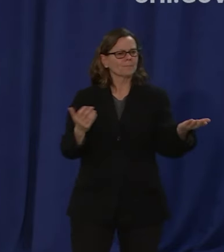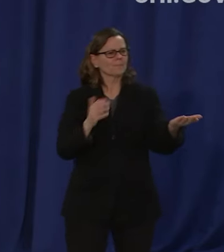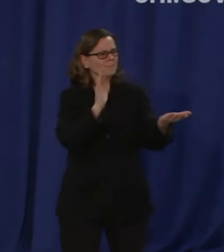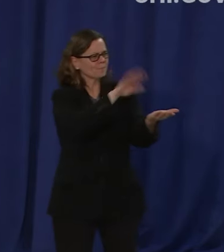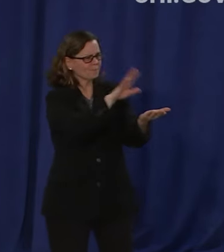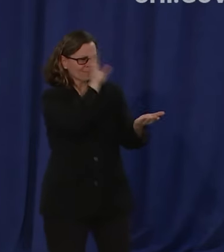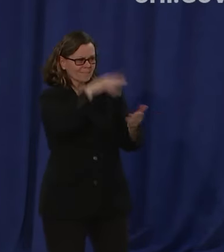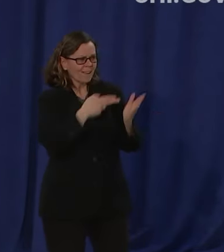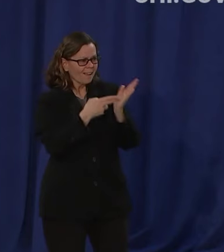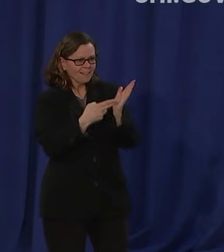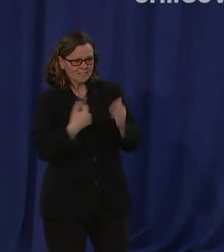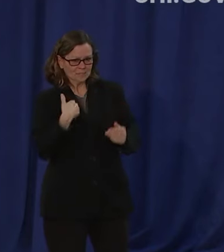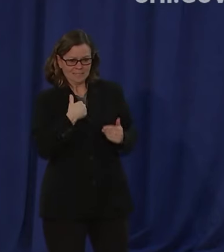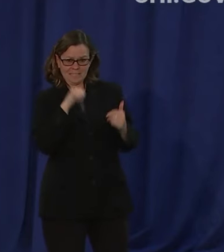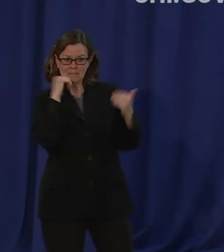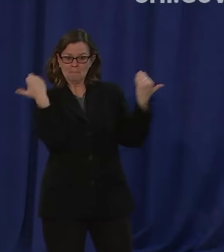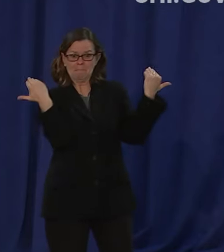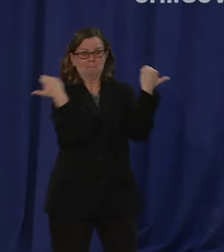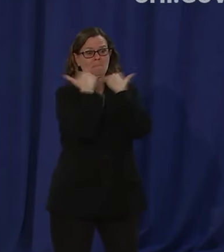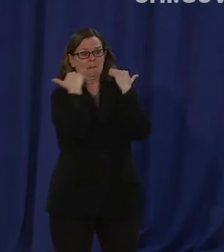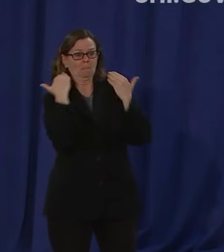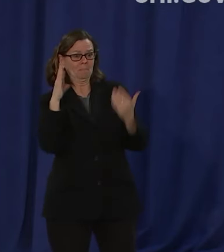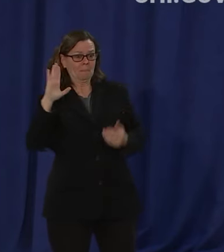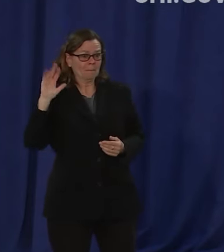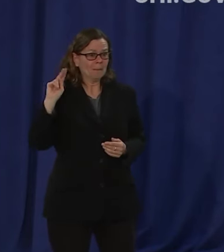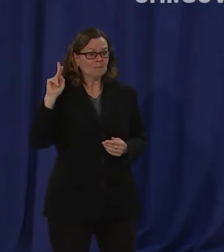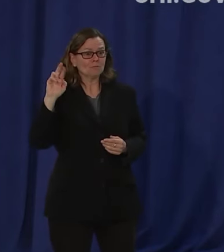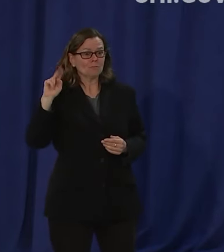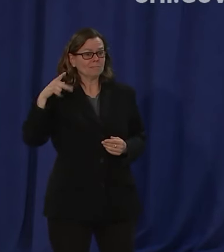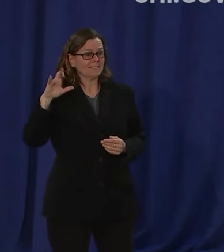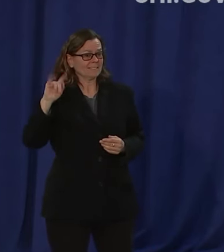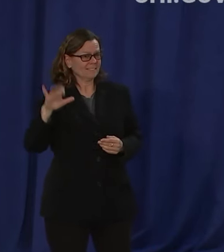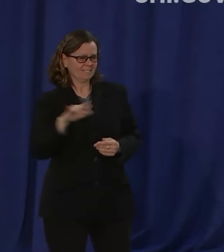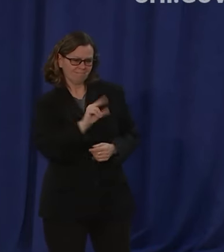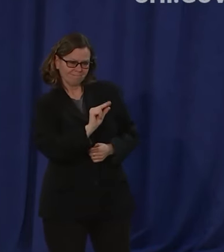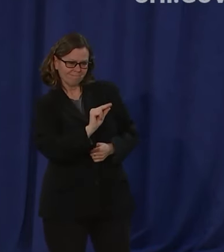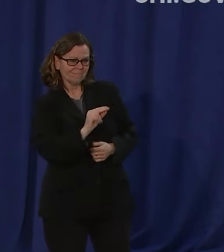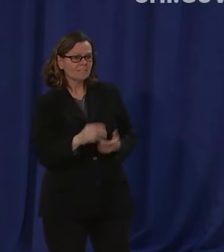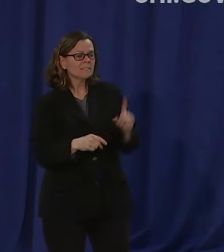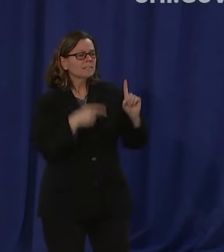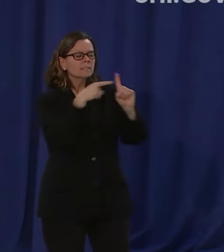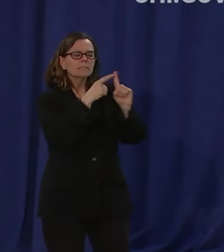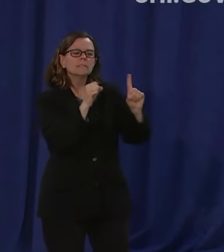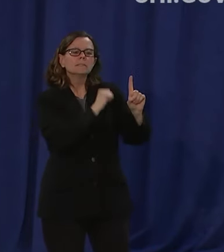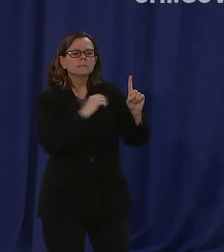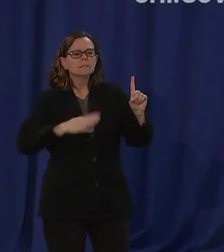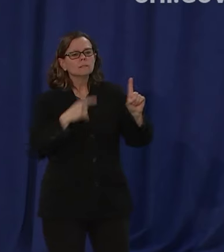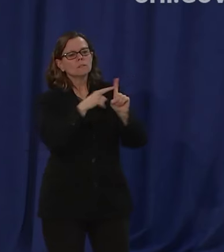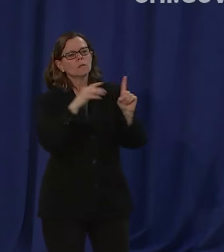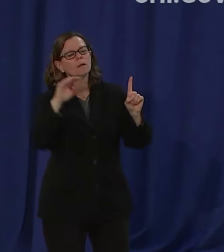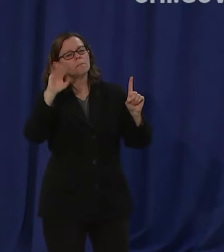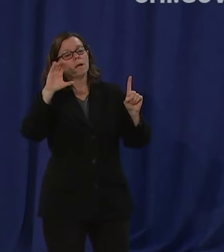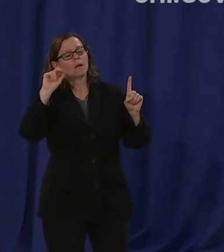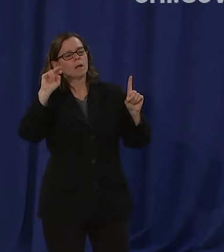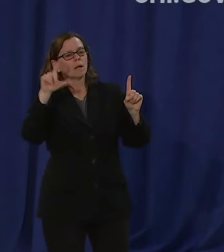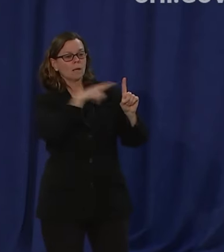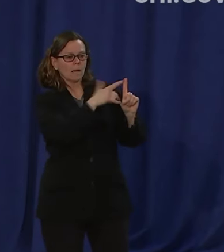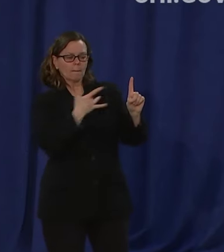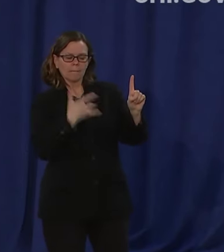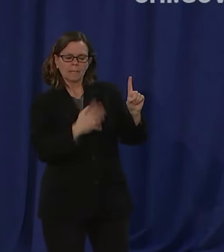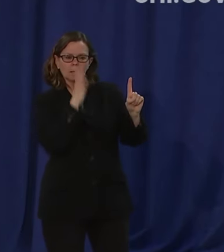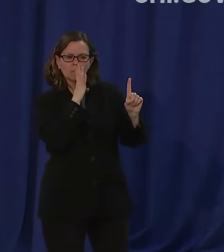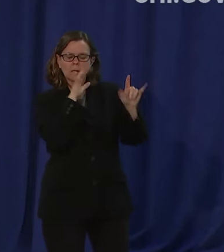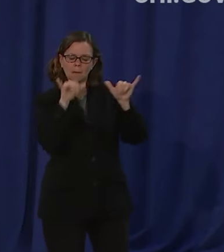points different day it's what we've come to expect from a person who doesn't have a sense of urgency who doesn't care about